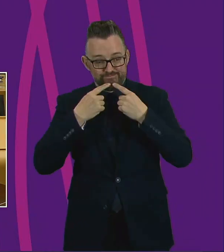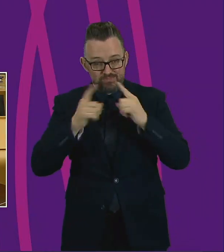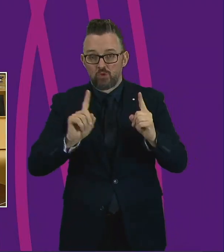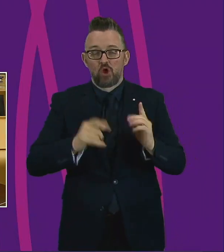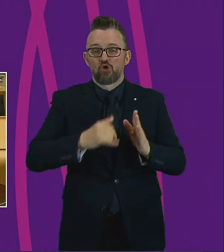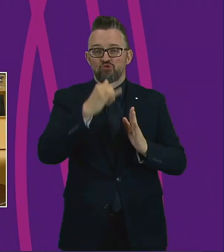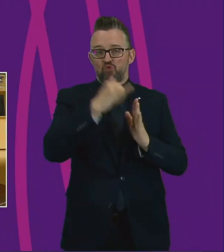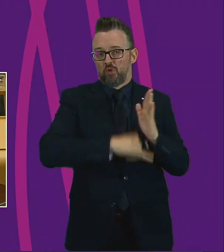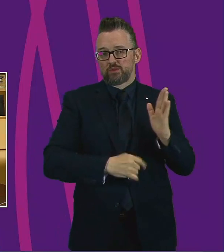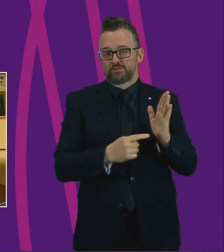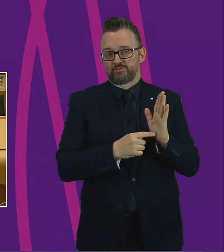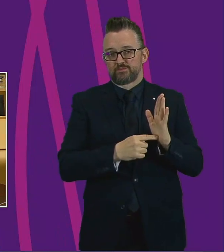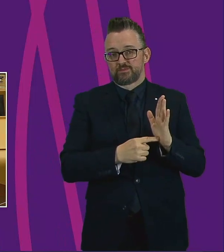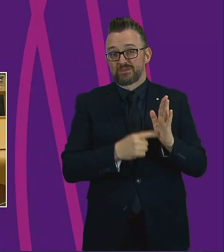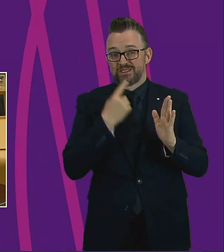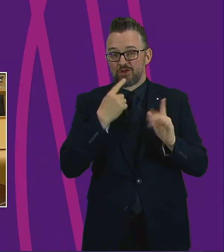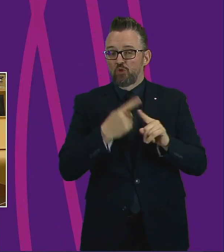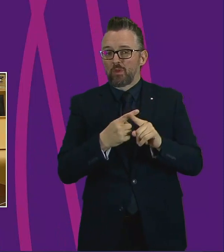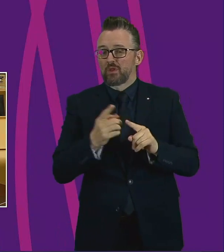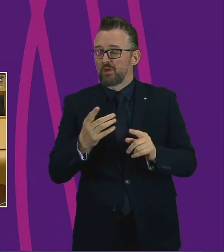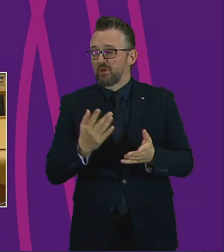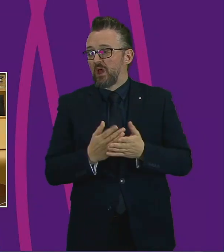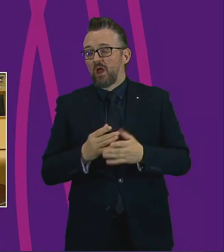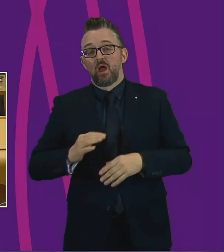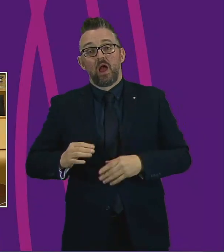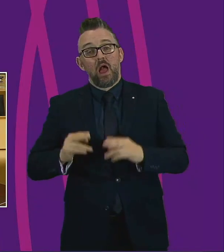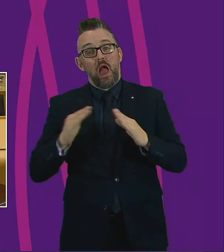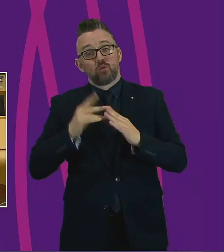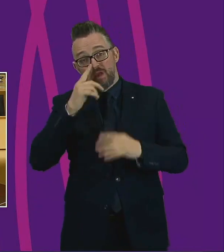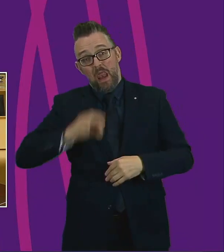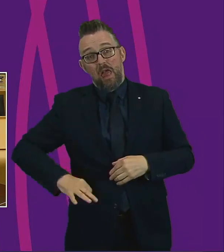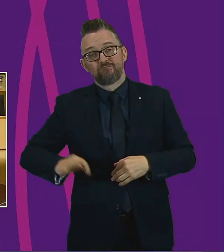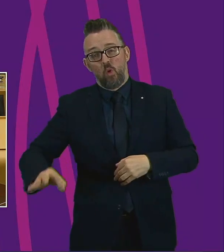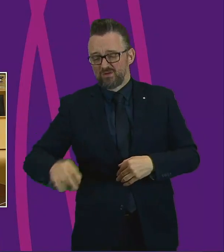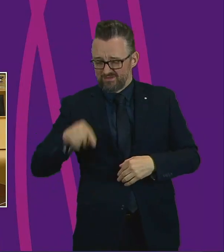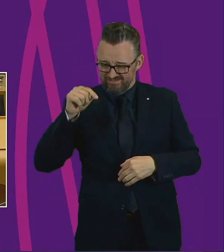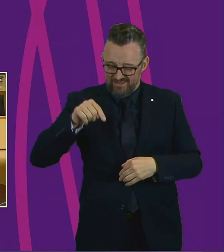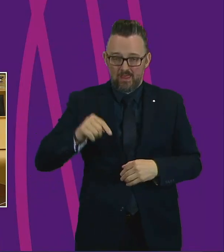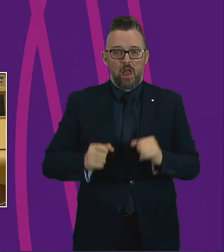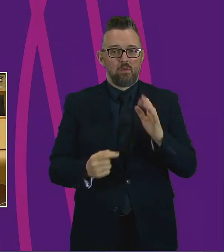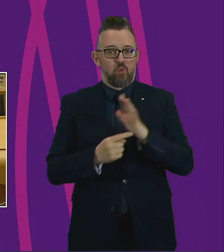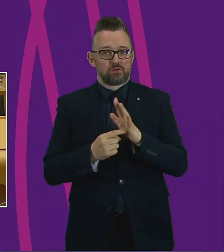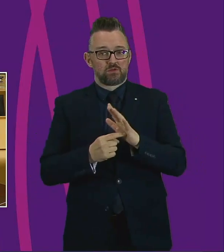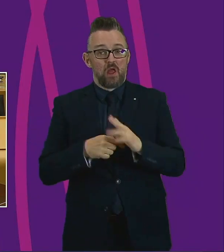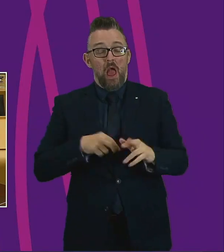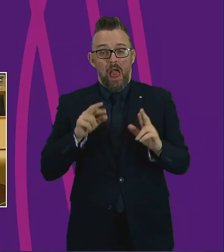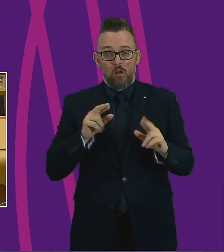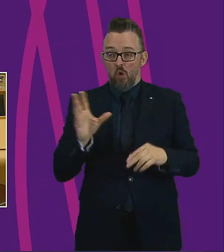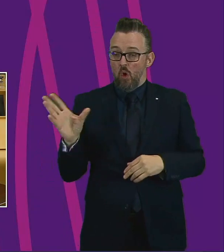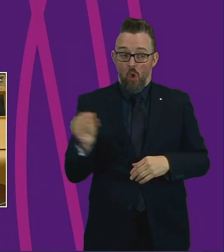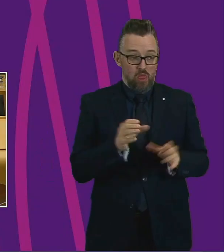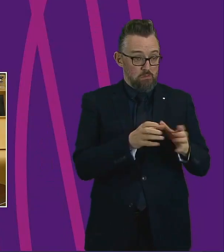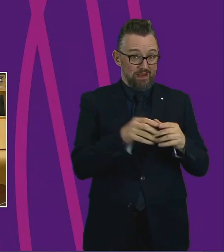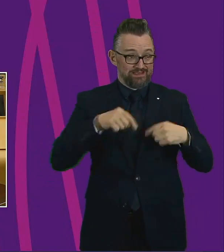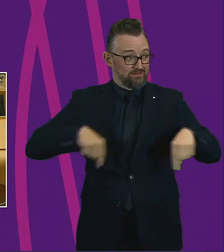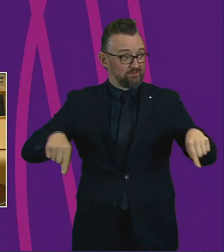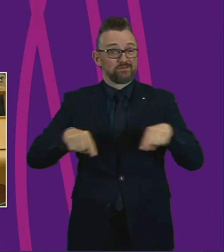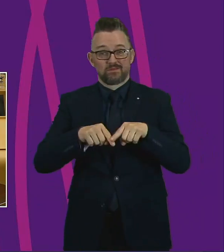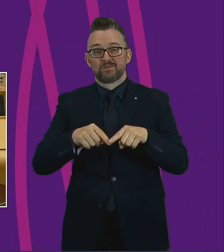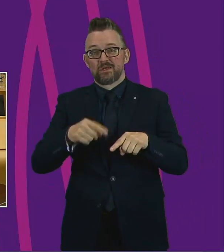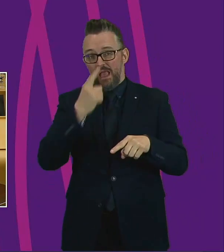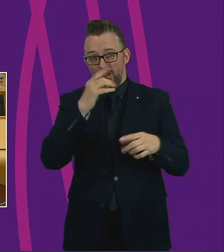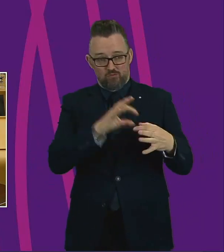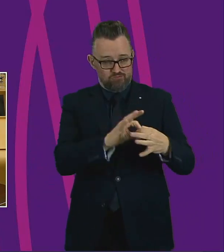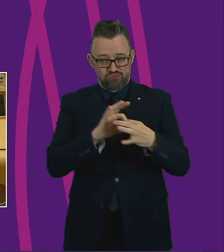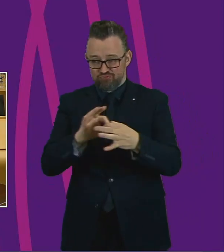about the importance of affordable homes. I hope we can get a commitment from all parties in the next Parliament that there will be a